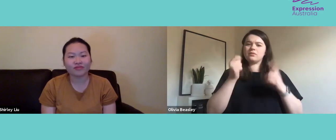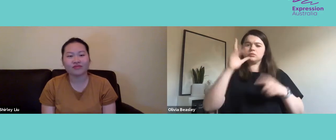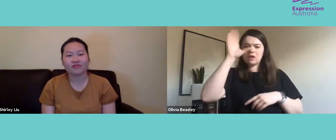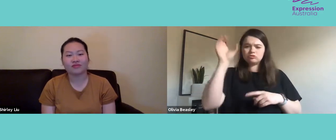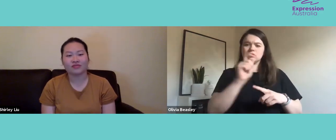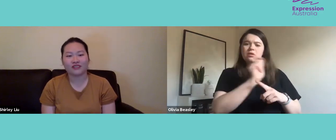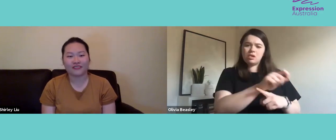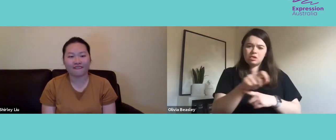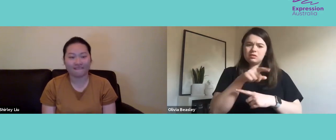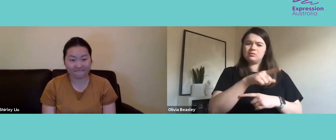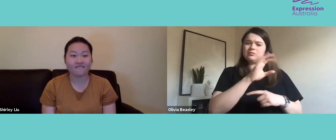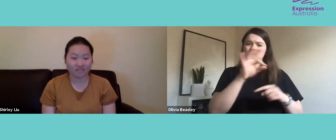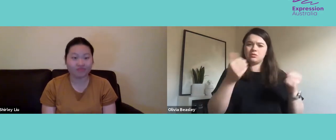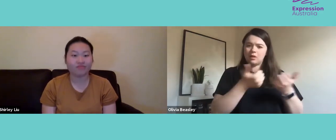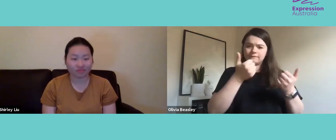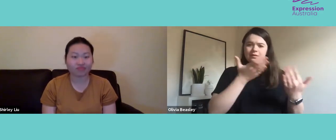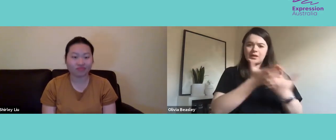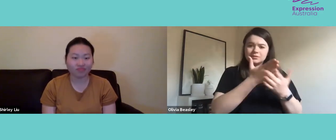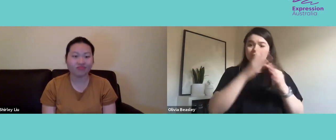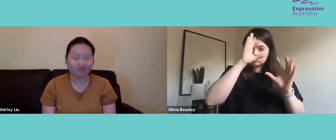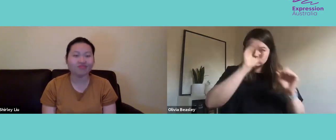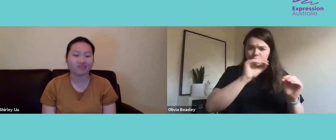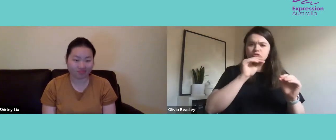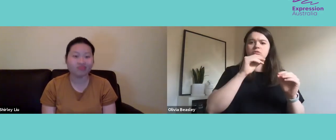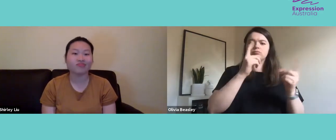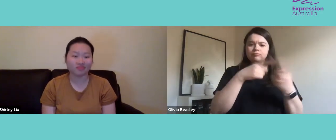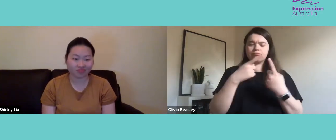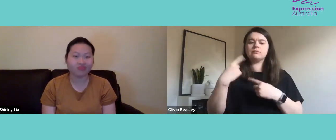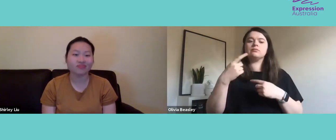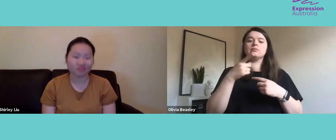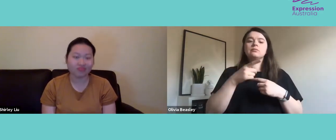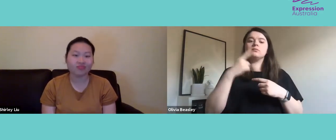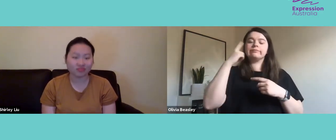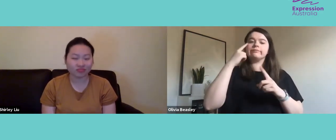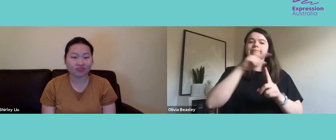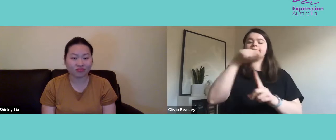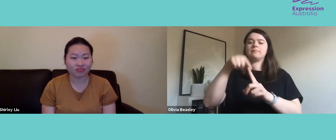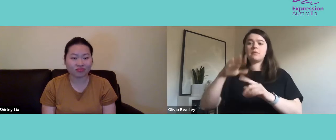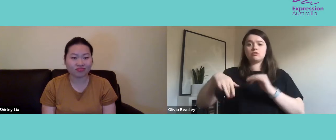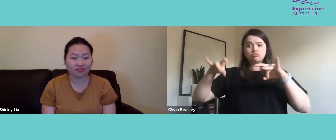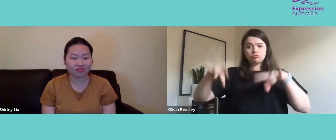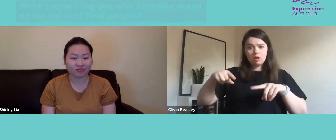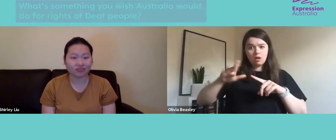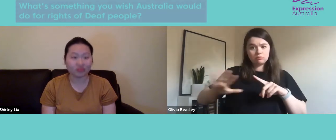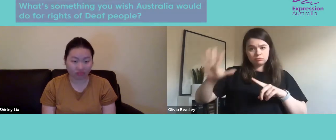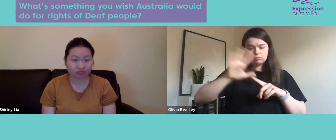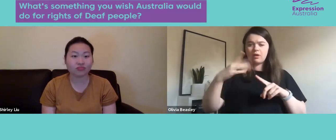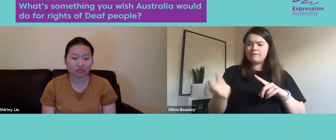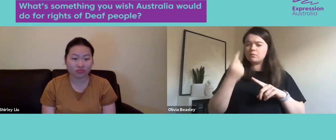You were saying that some countries ignore the rights of people with disabilities. Education, for example. What about Australia? What's